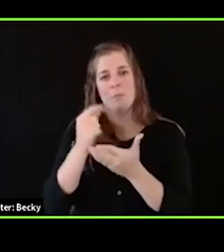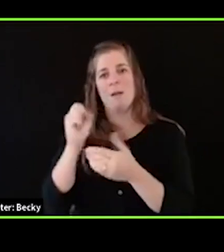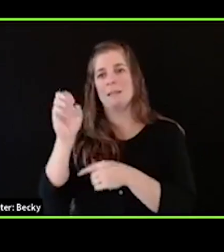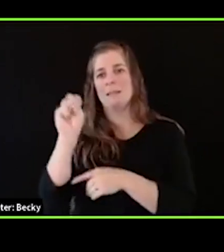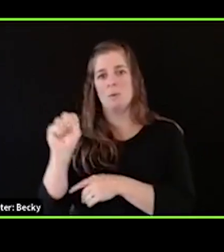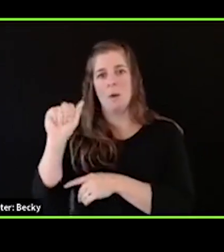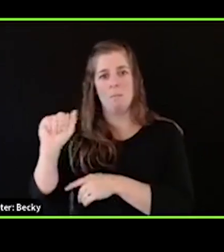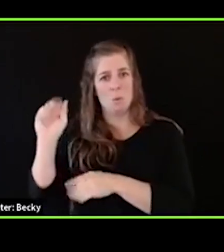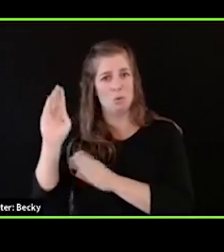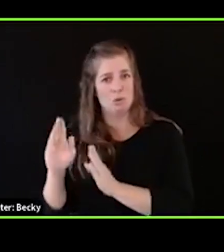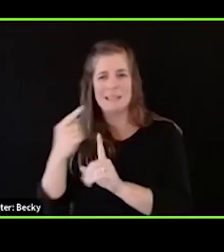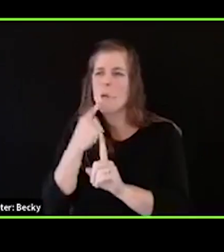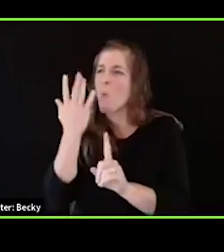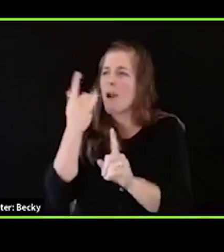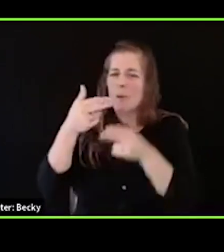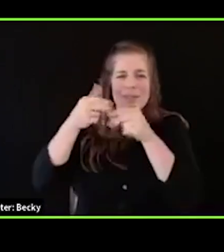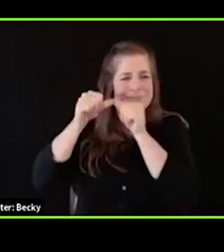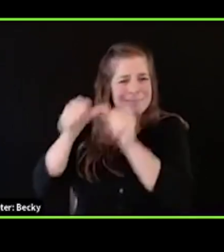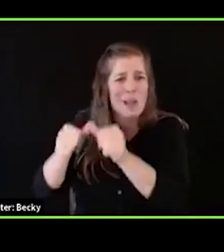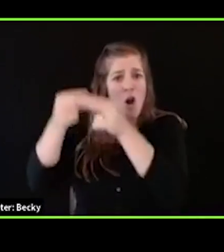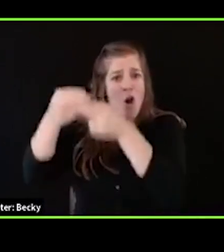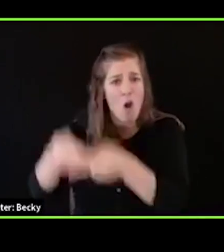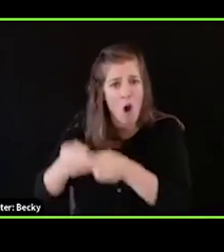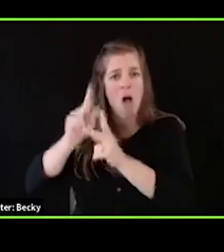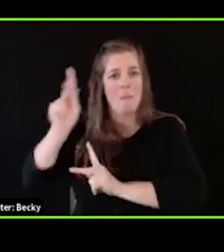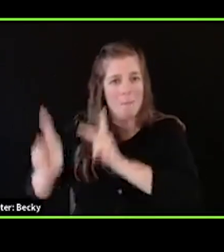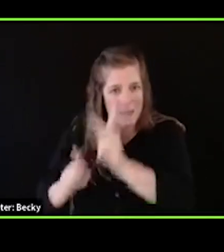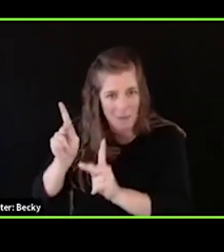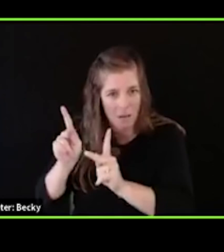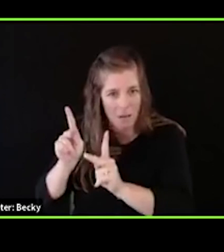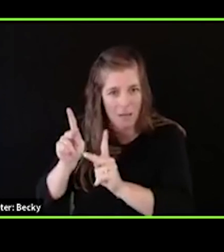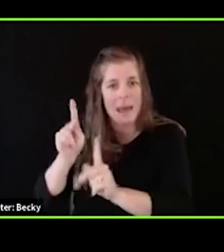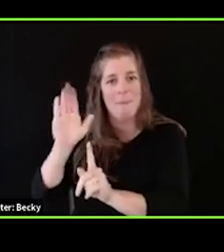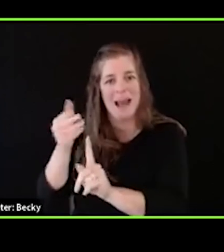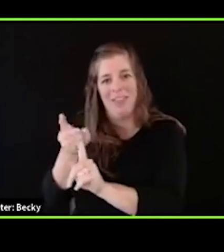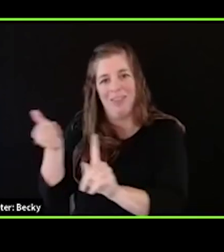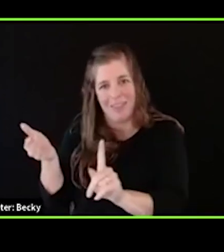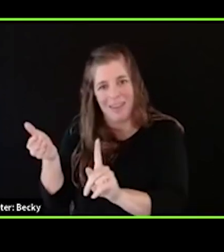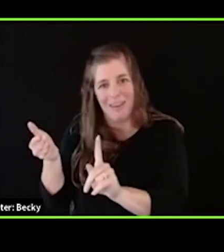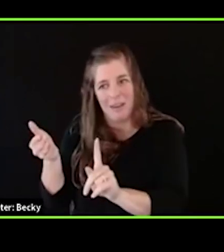why do we keep calling people by the thing we want them to stop doing?